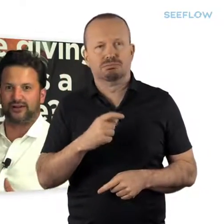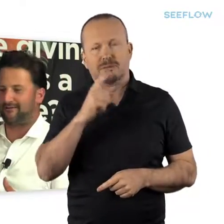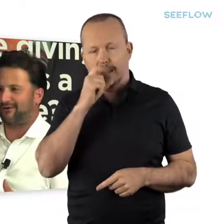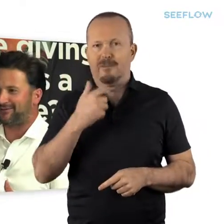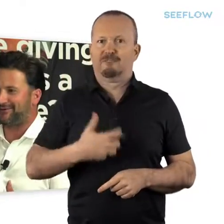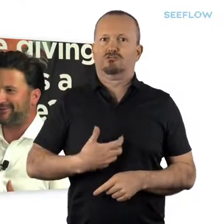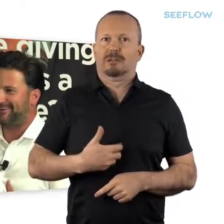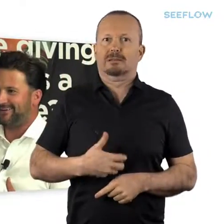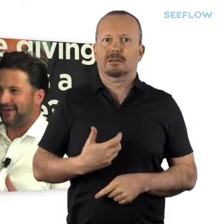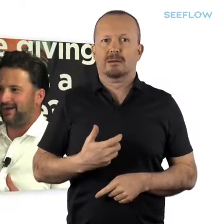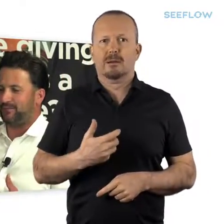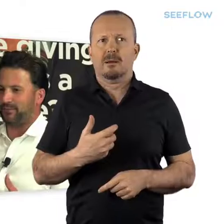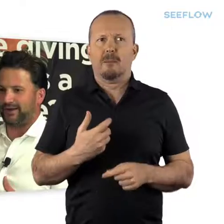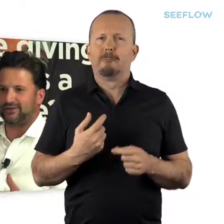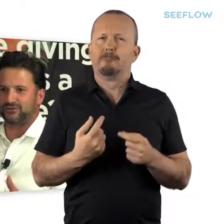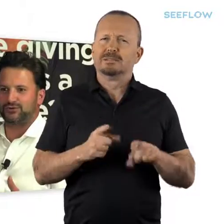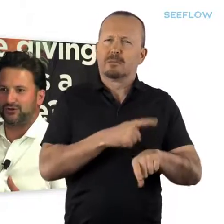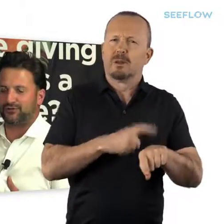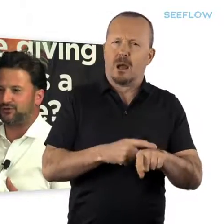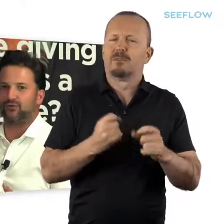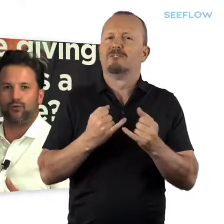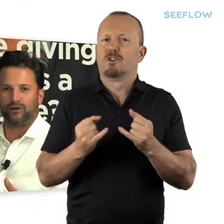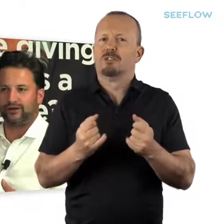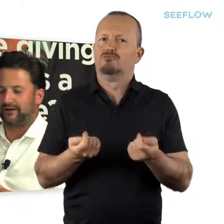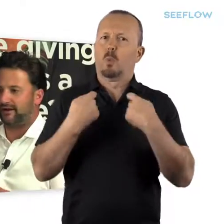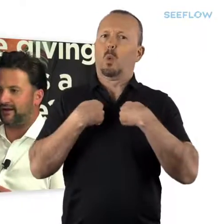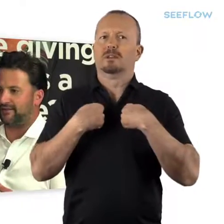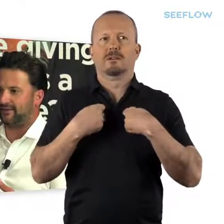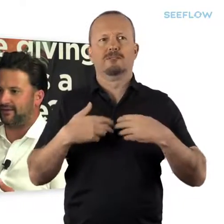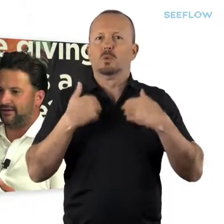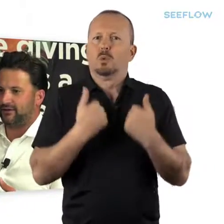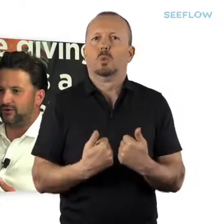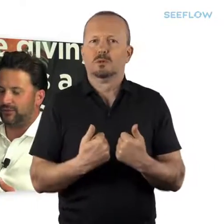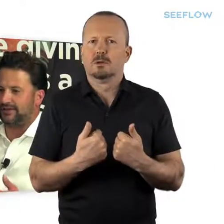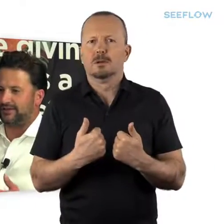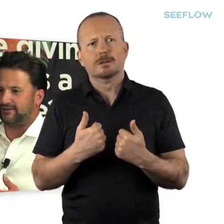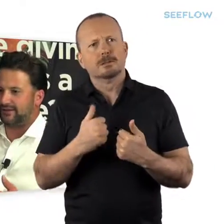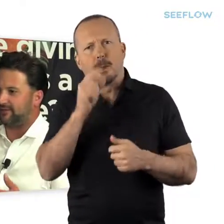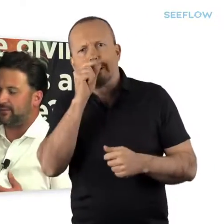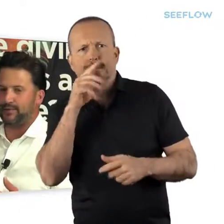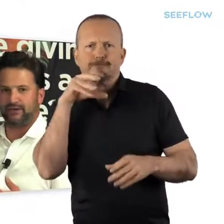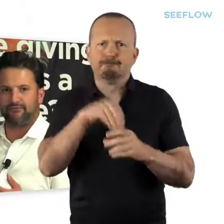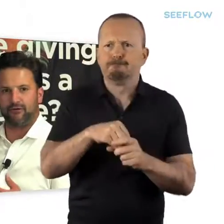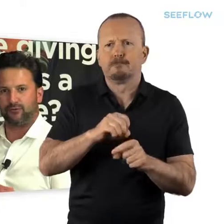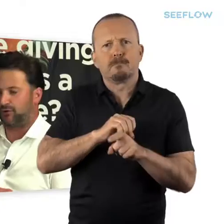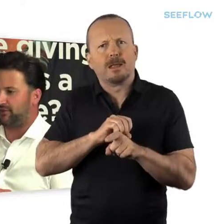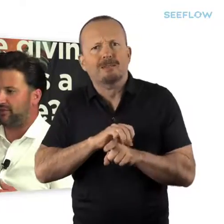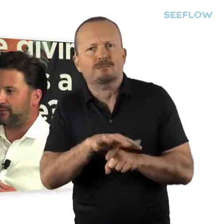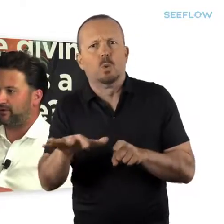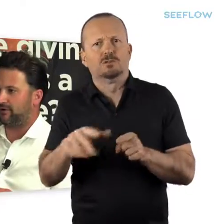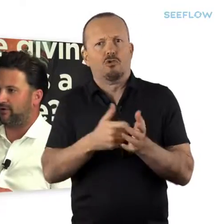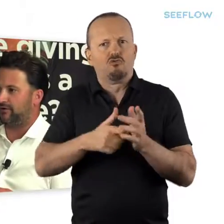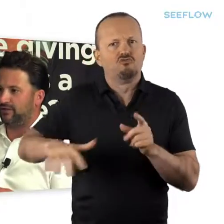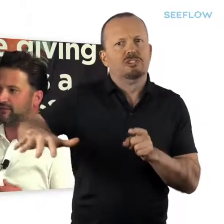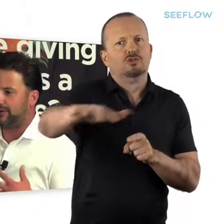frustrating environment you're in, but it is also the most rewarding. And I think your ability to level up and be involved and put your